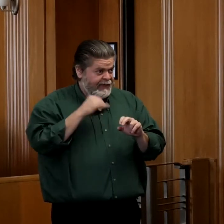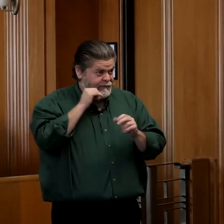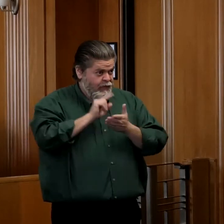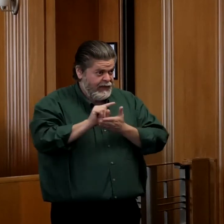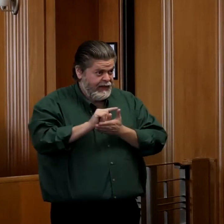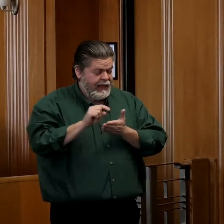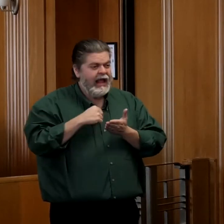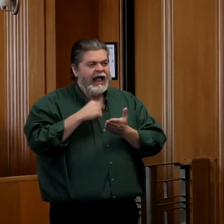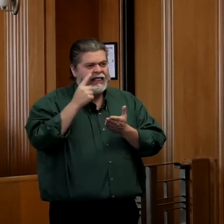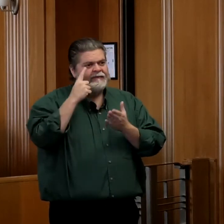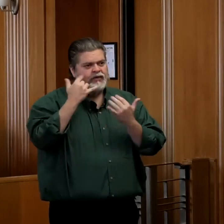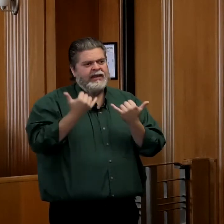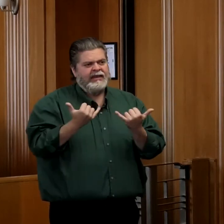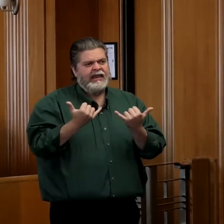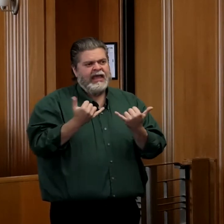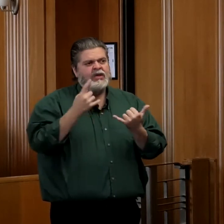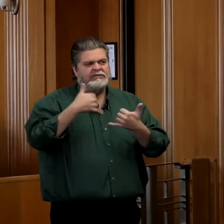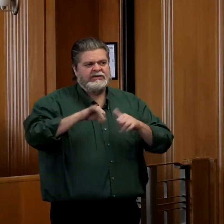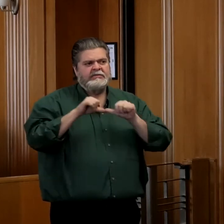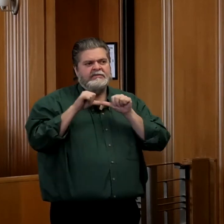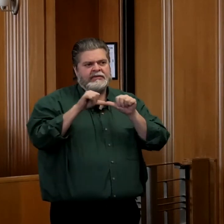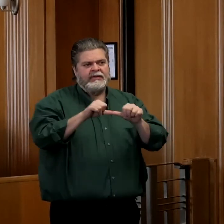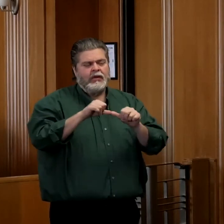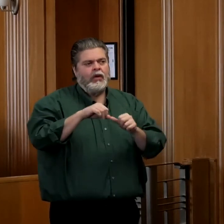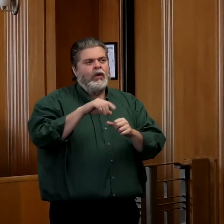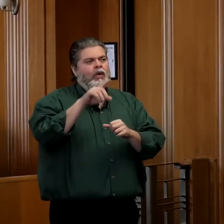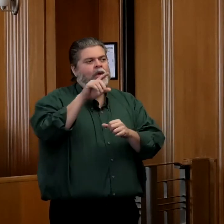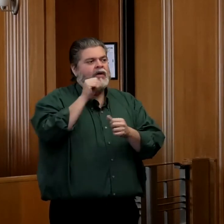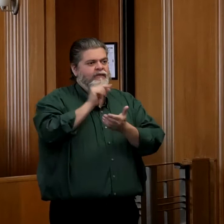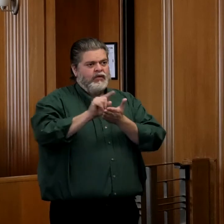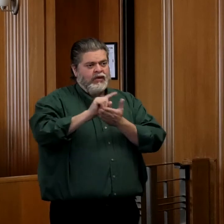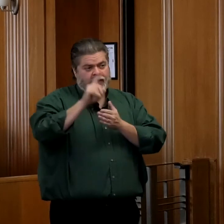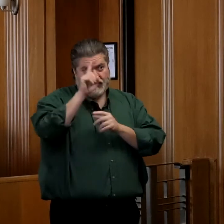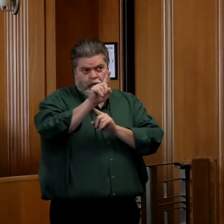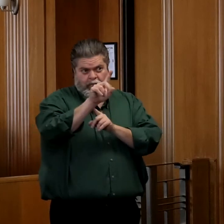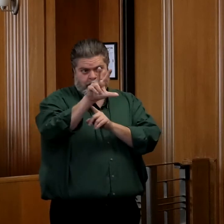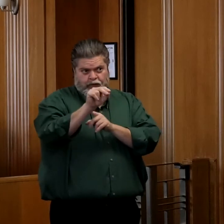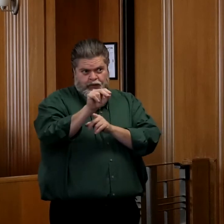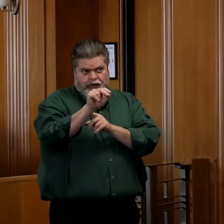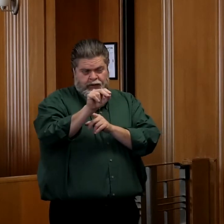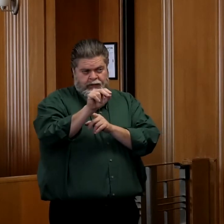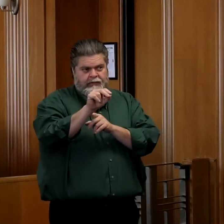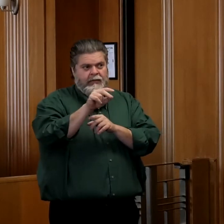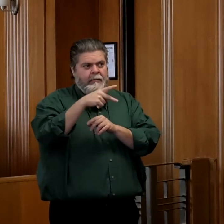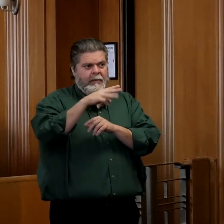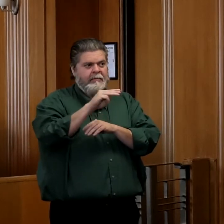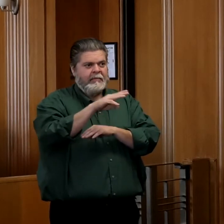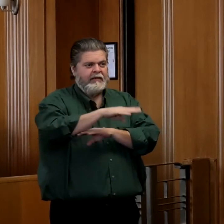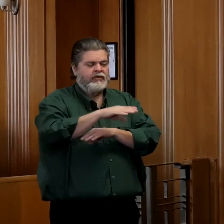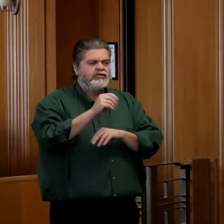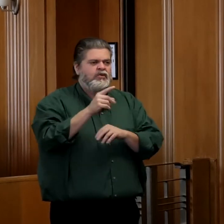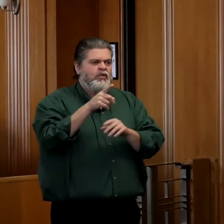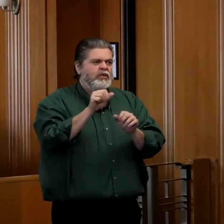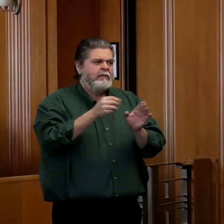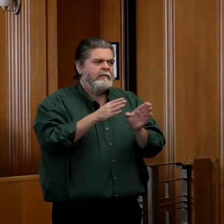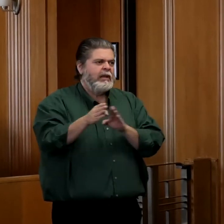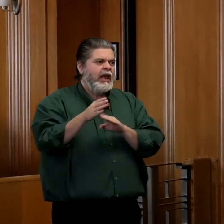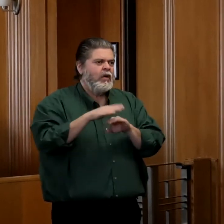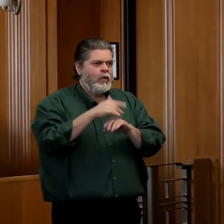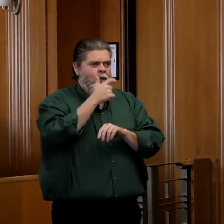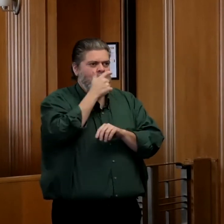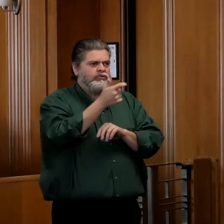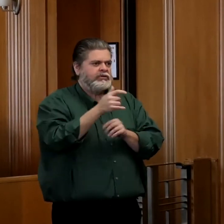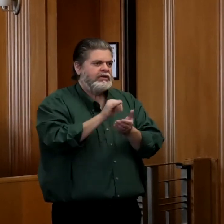We're going to continue having these every week, this time at 1-30 for the foreseeable future. So you can kind of plan on that on a regular basis.